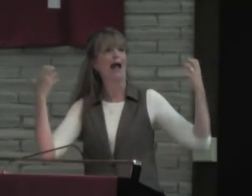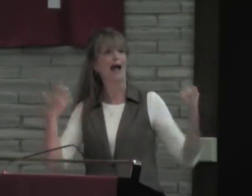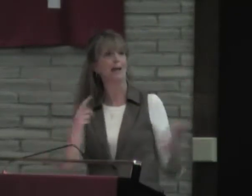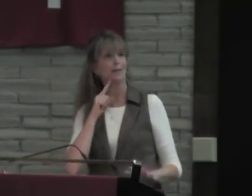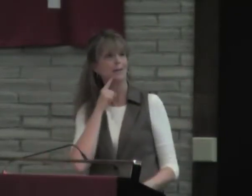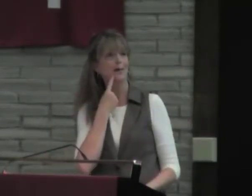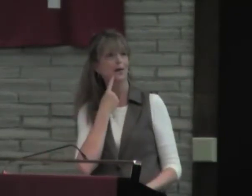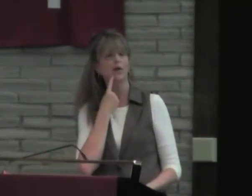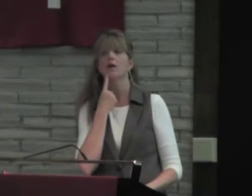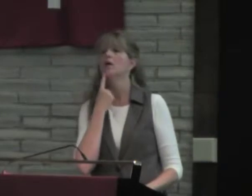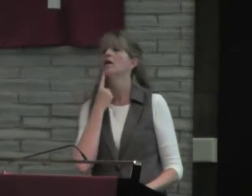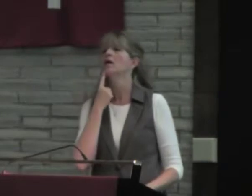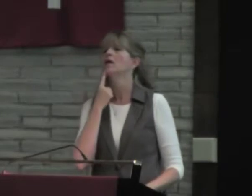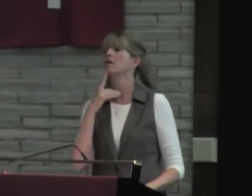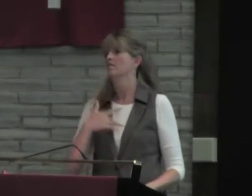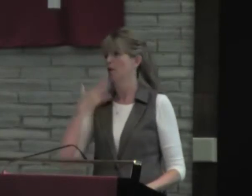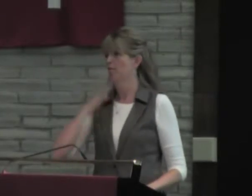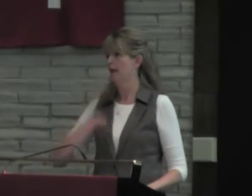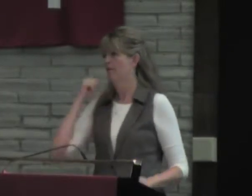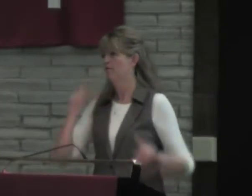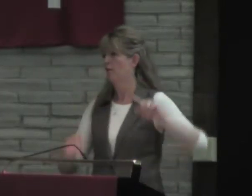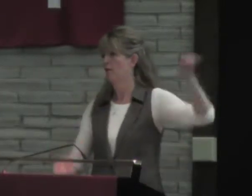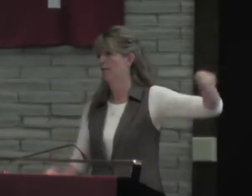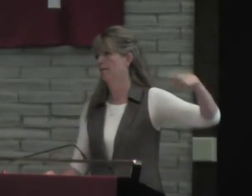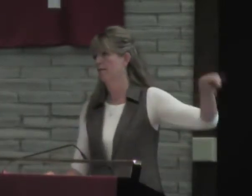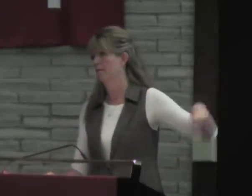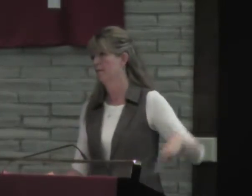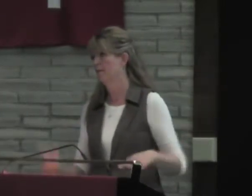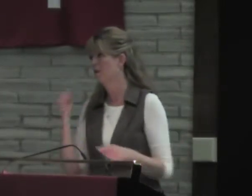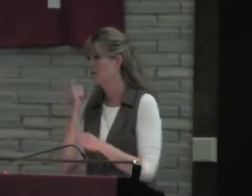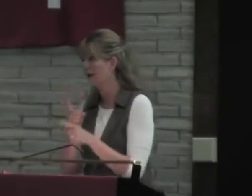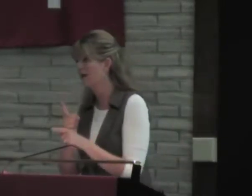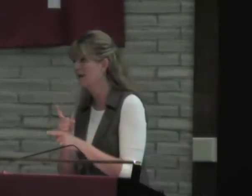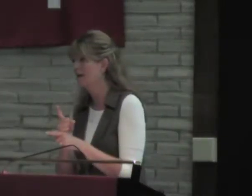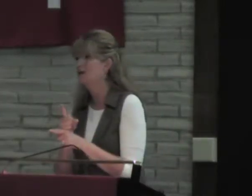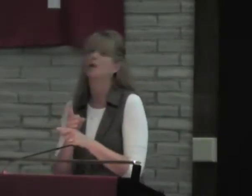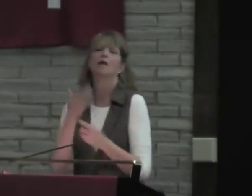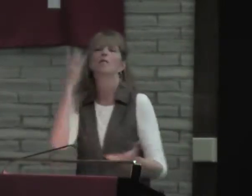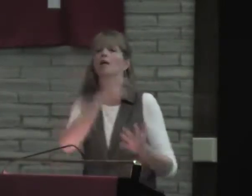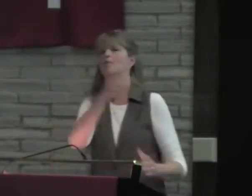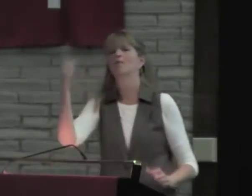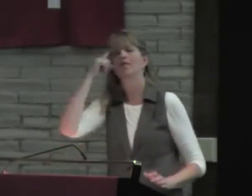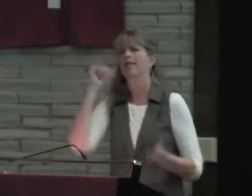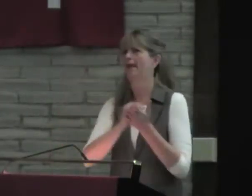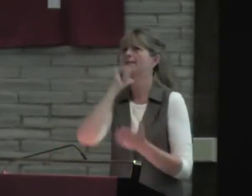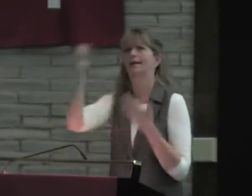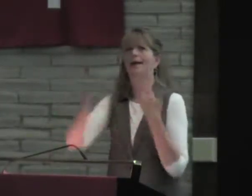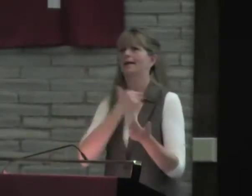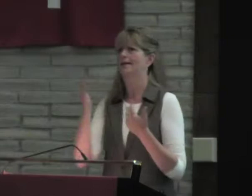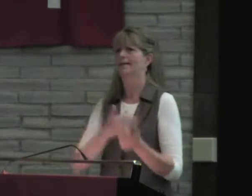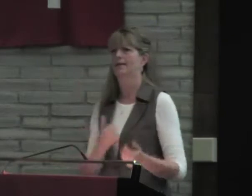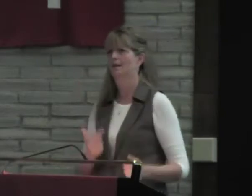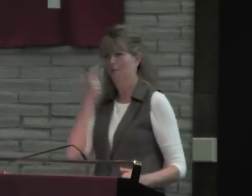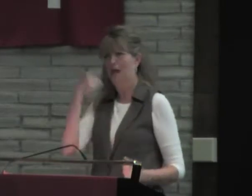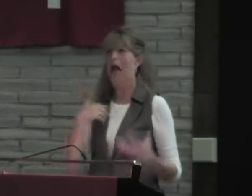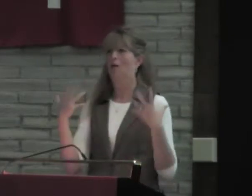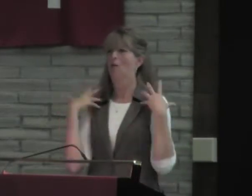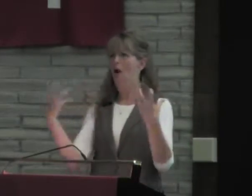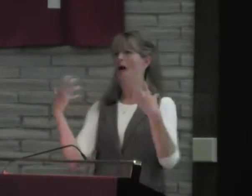instead of being angry and bitter, we need to feel bad for them, right? Maybe you think that's not easy